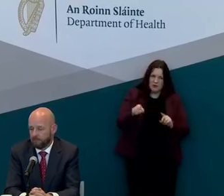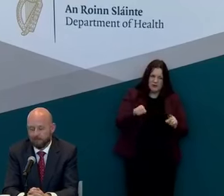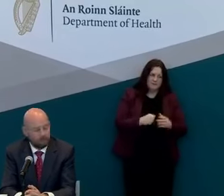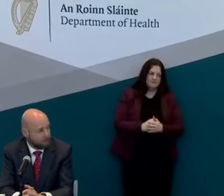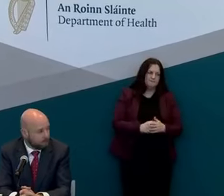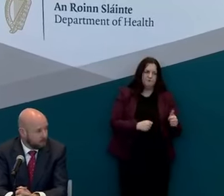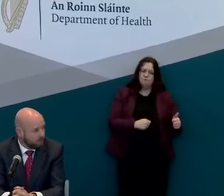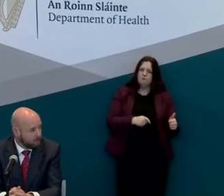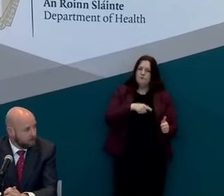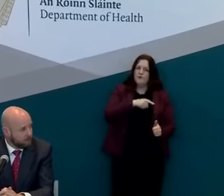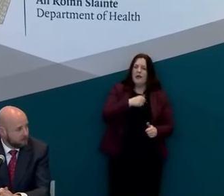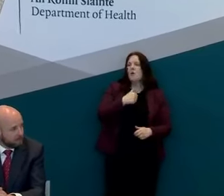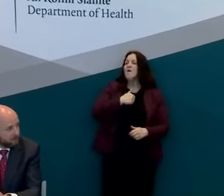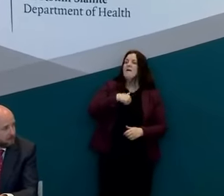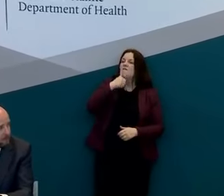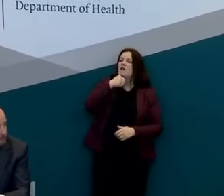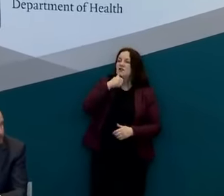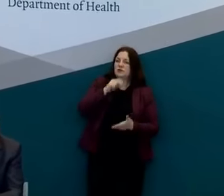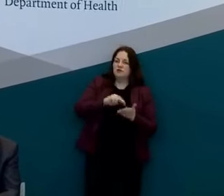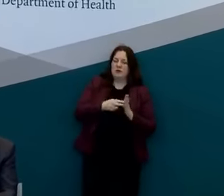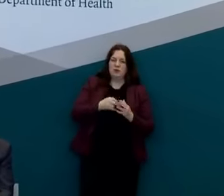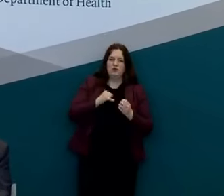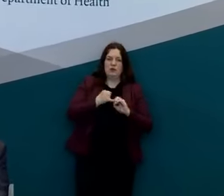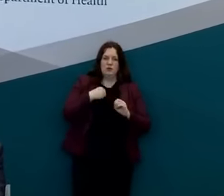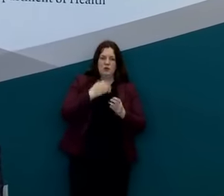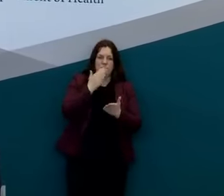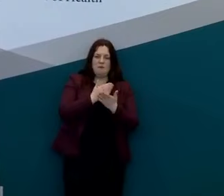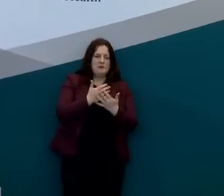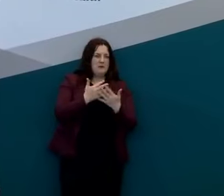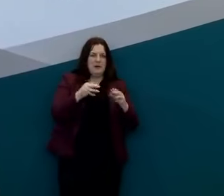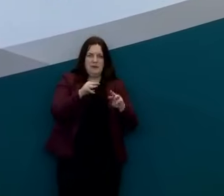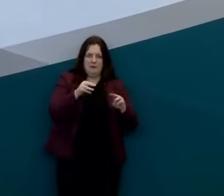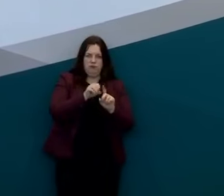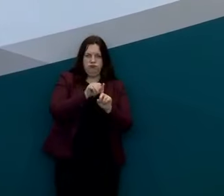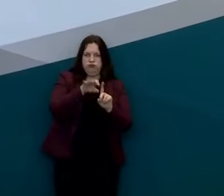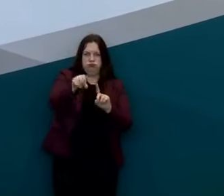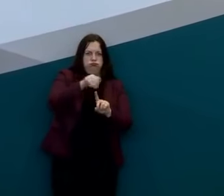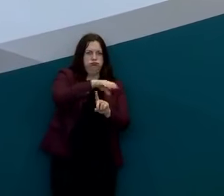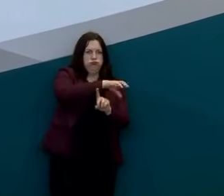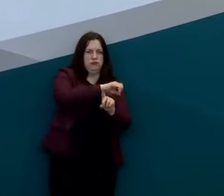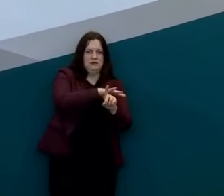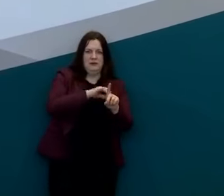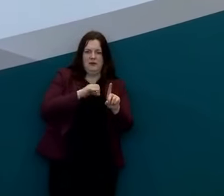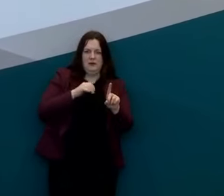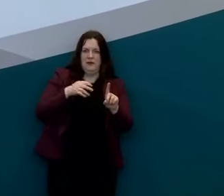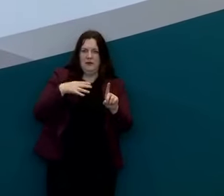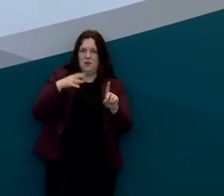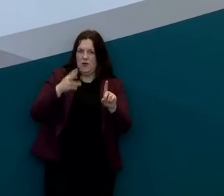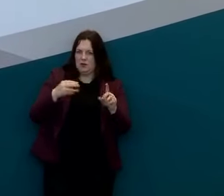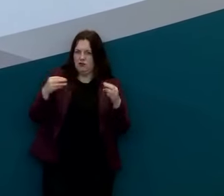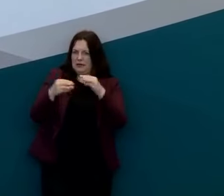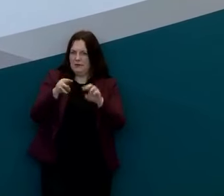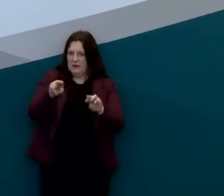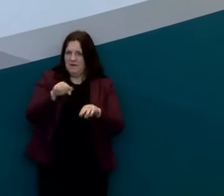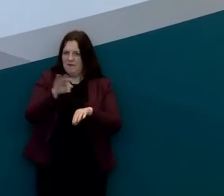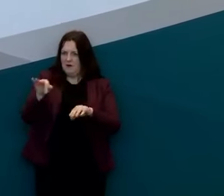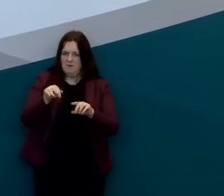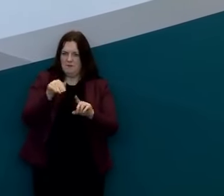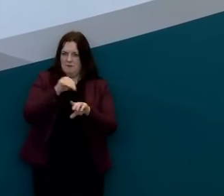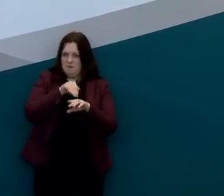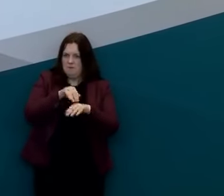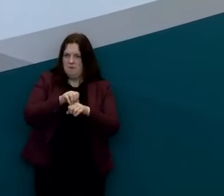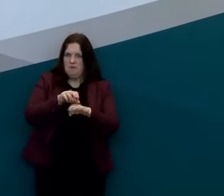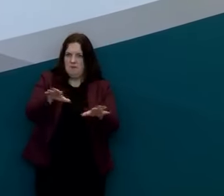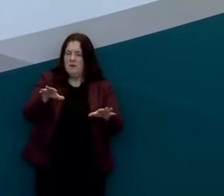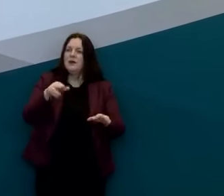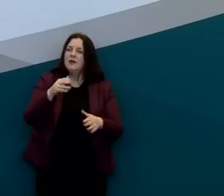our first strategy is primarily to prevent as many people from getting the infection so as to protect individuals from the impact of this infection and for a small percentage of people